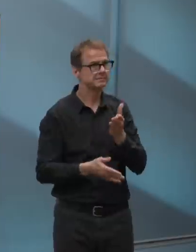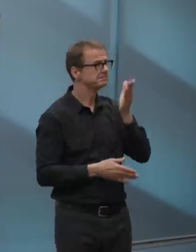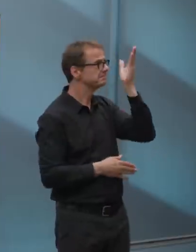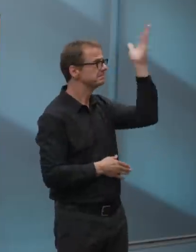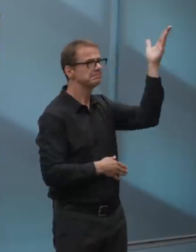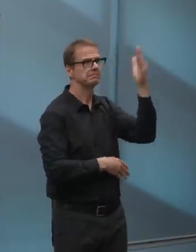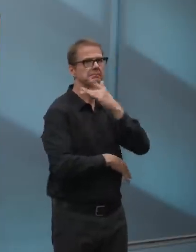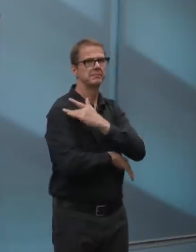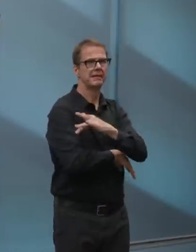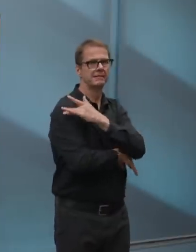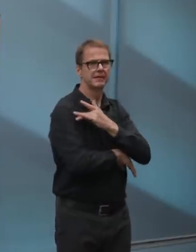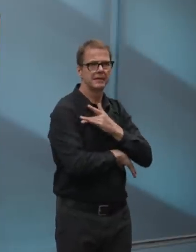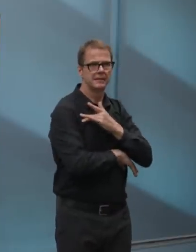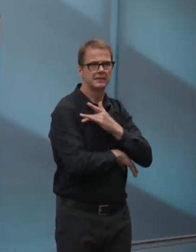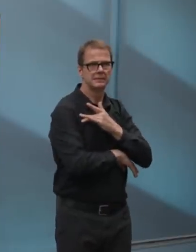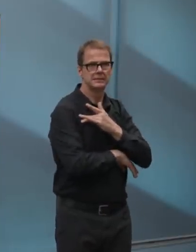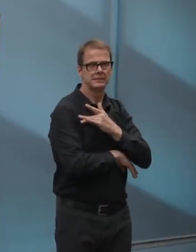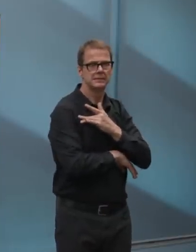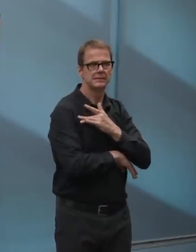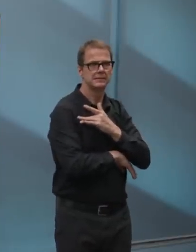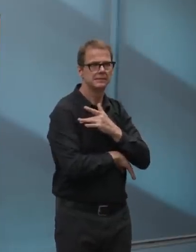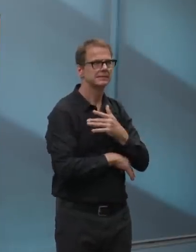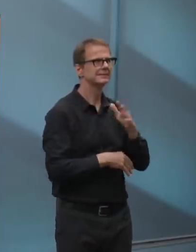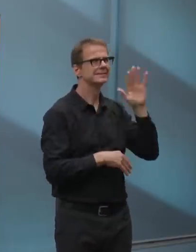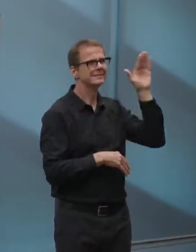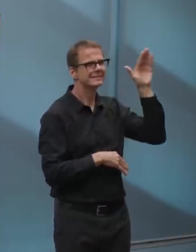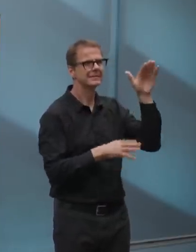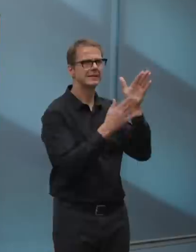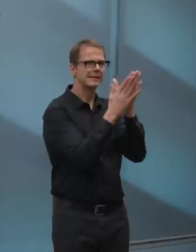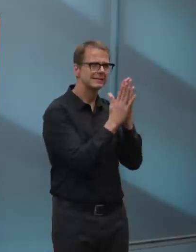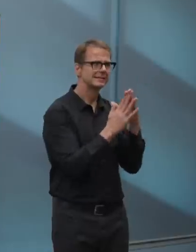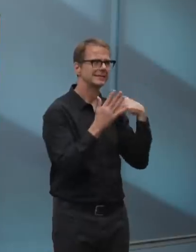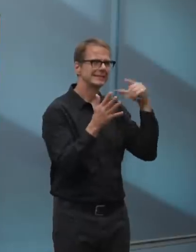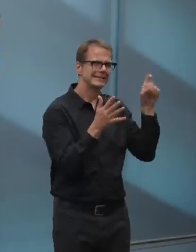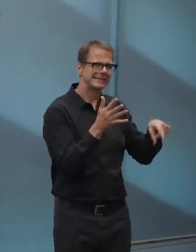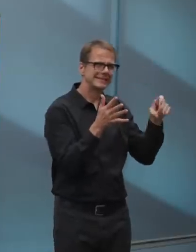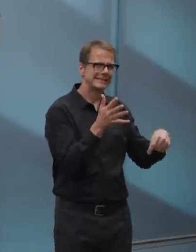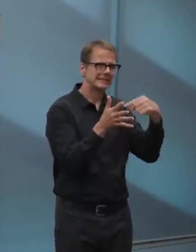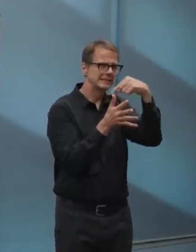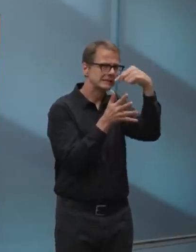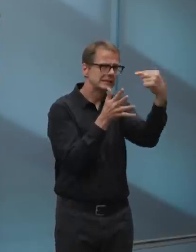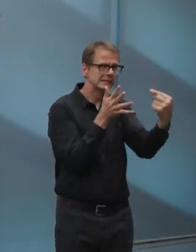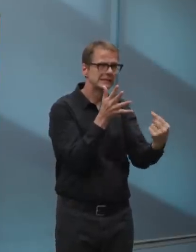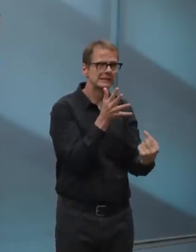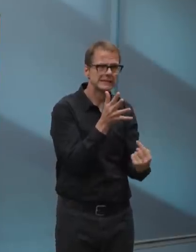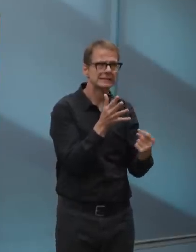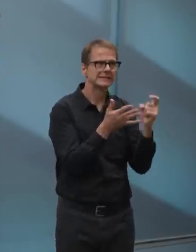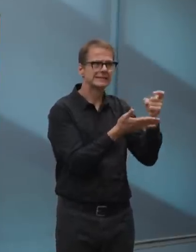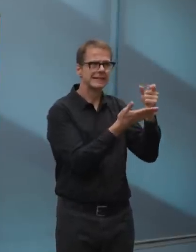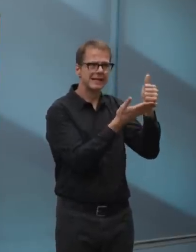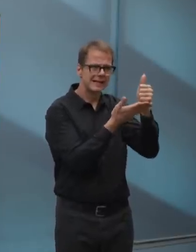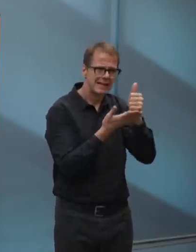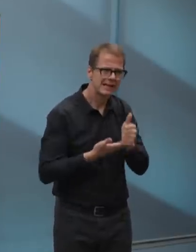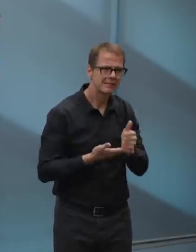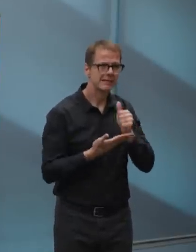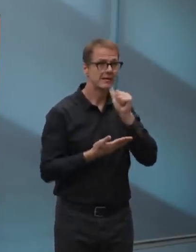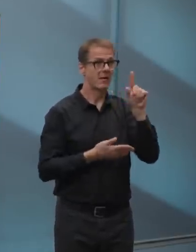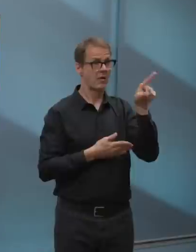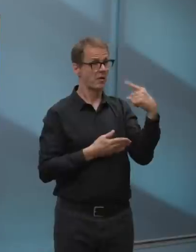action to alleviate the financial difficulties all Alberta municipalities, especially our big cities, are facing.